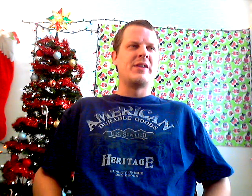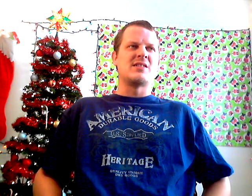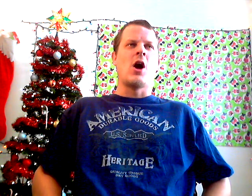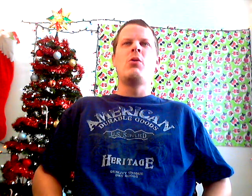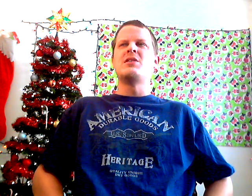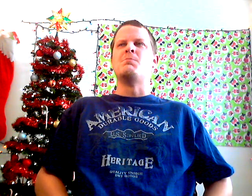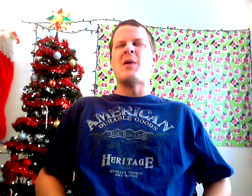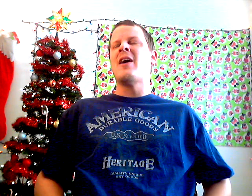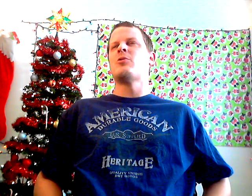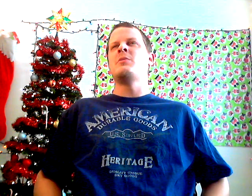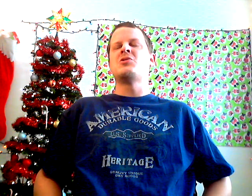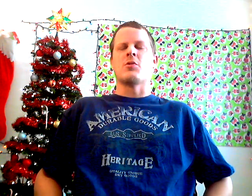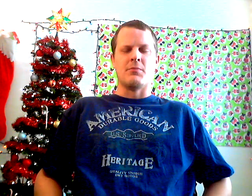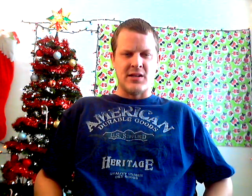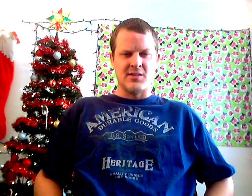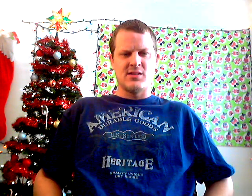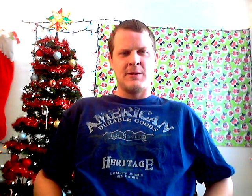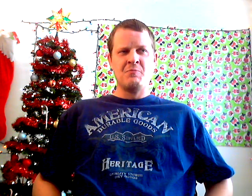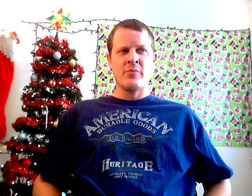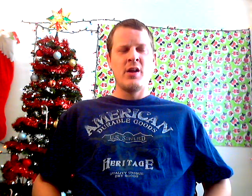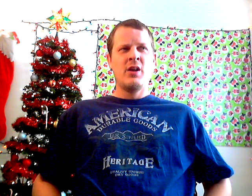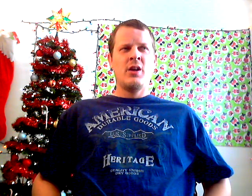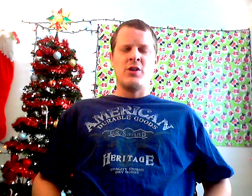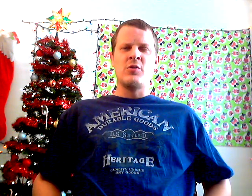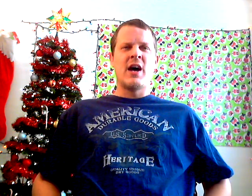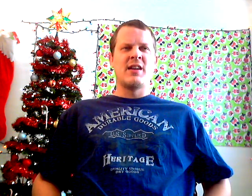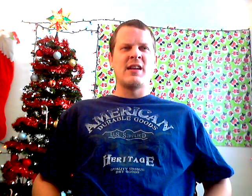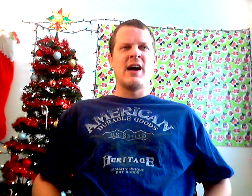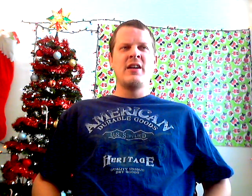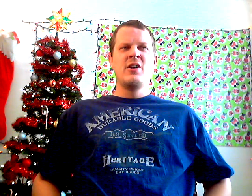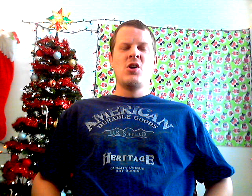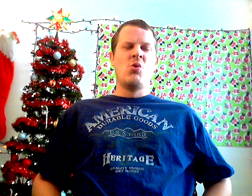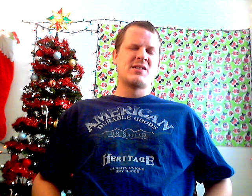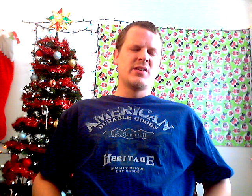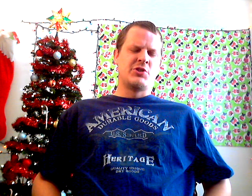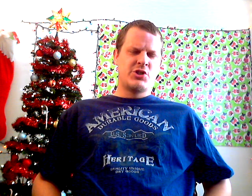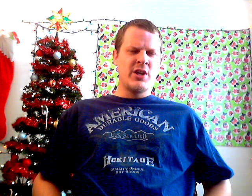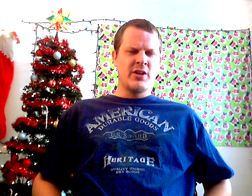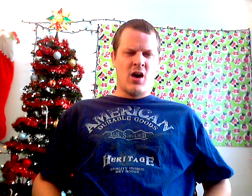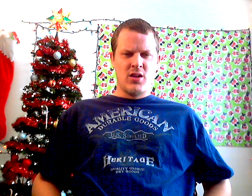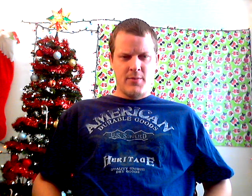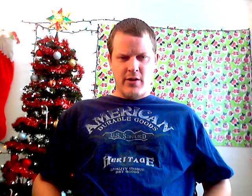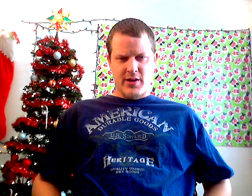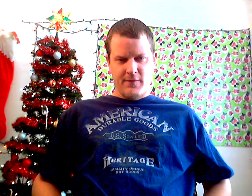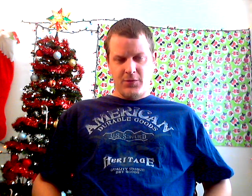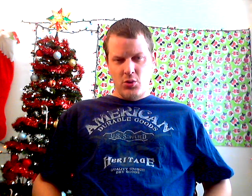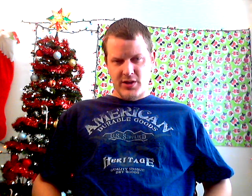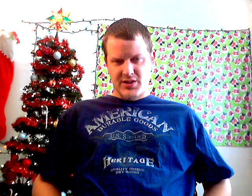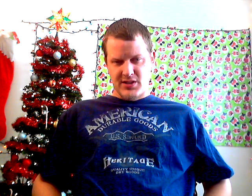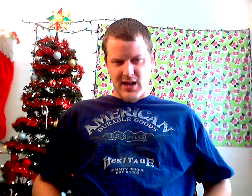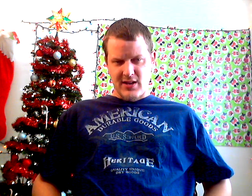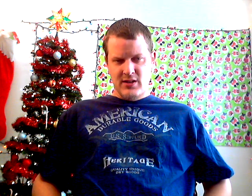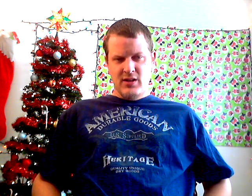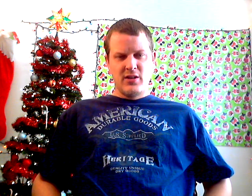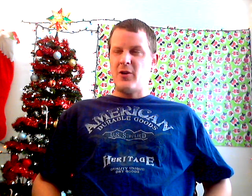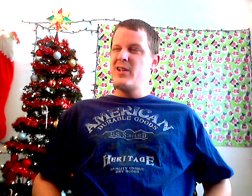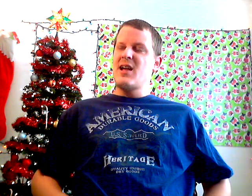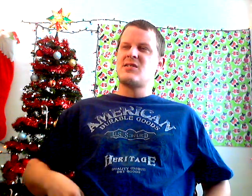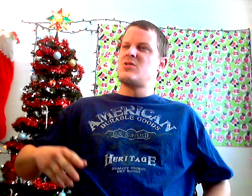one that's always bothered me tremendously. You've got a guy who was a legit All-American at Florida State. You know, he has his